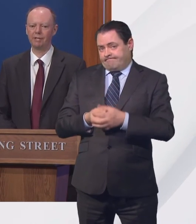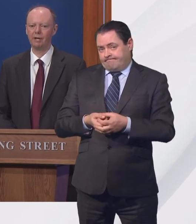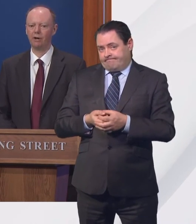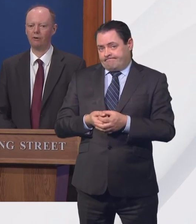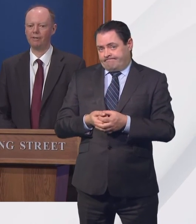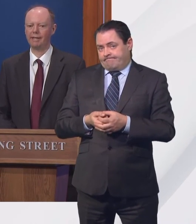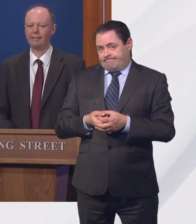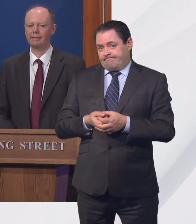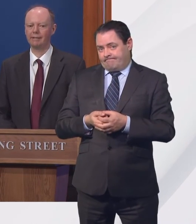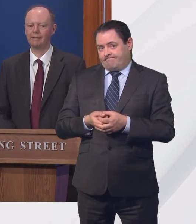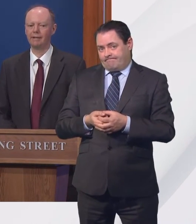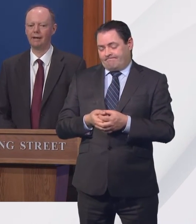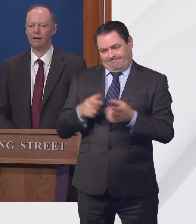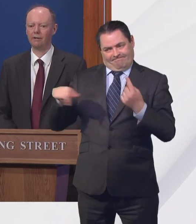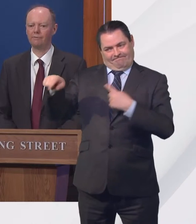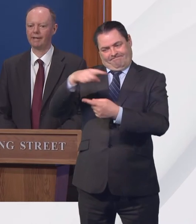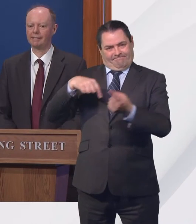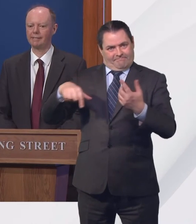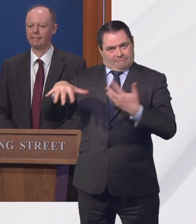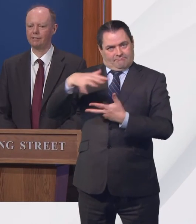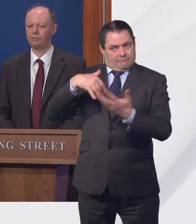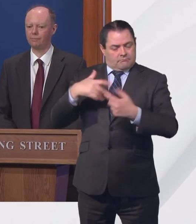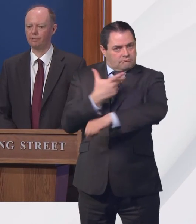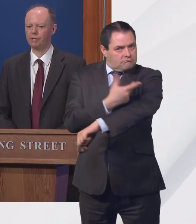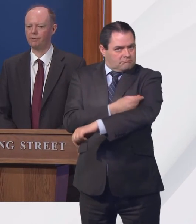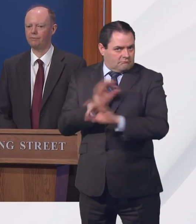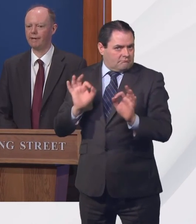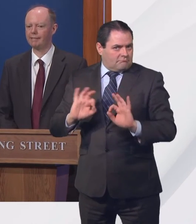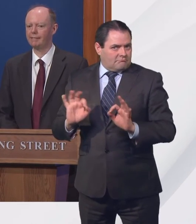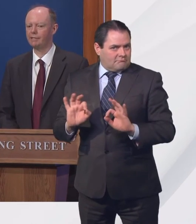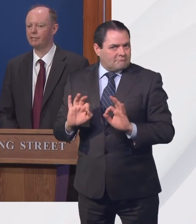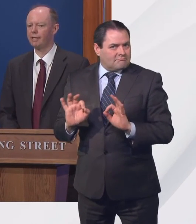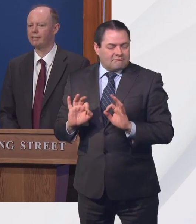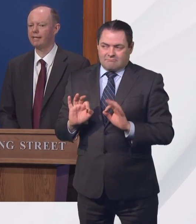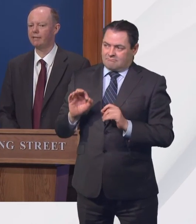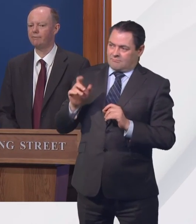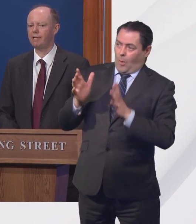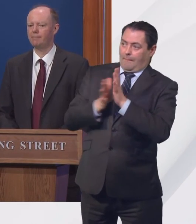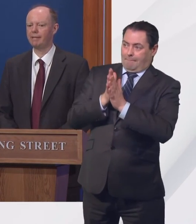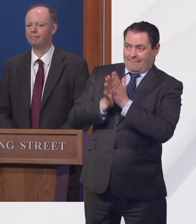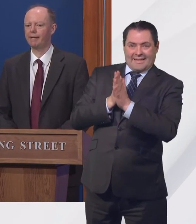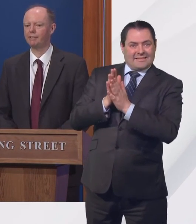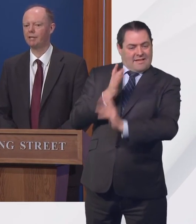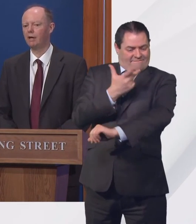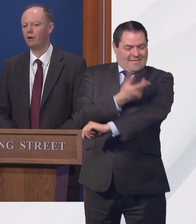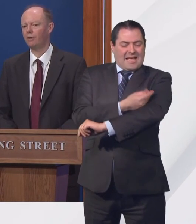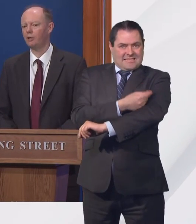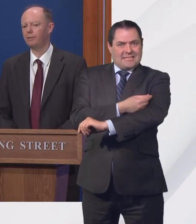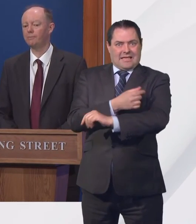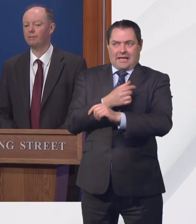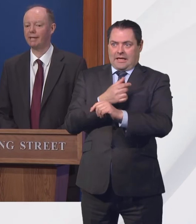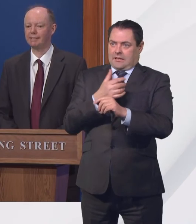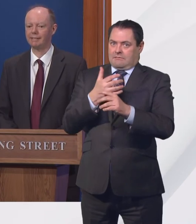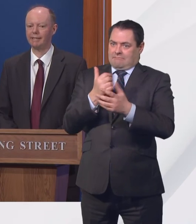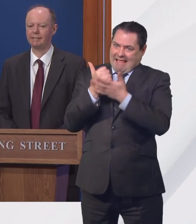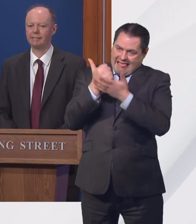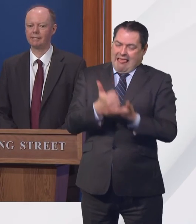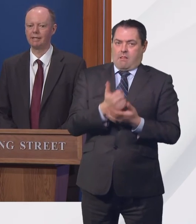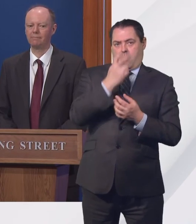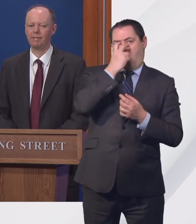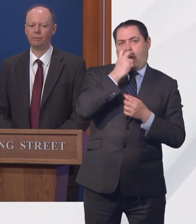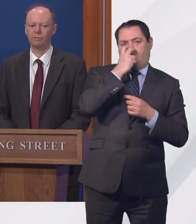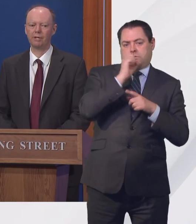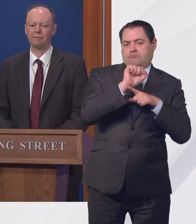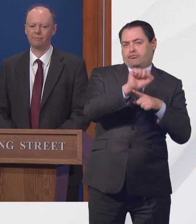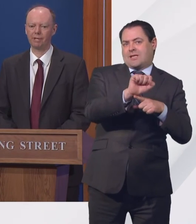COVID are in that younger, unvaccinated group. So the vaccination has had a really big impact on helping to protect against